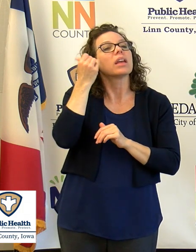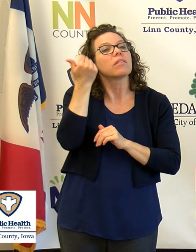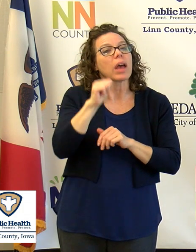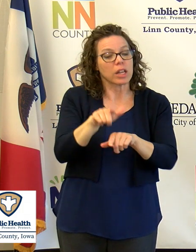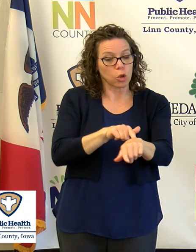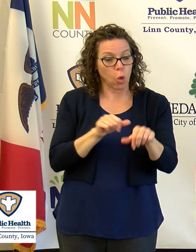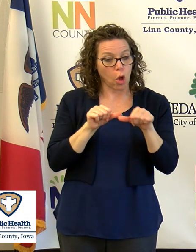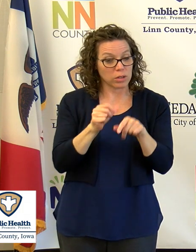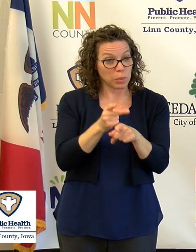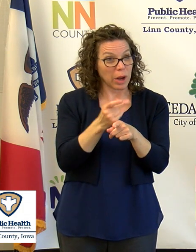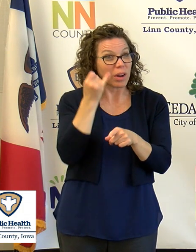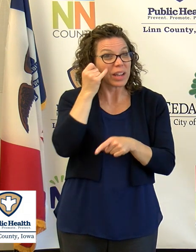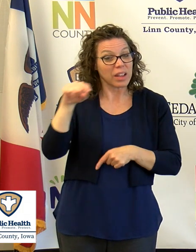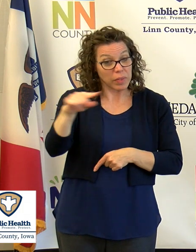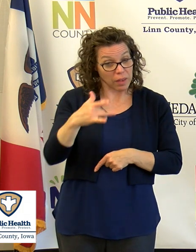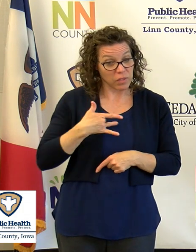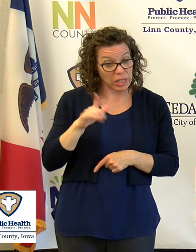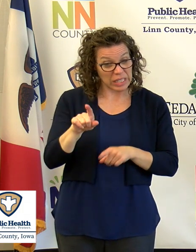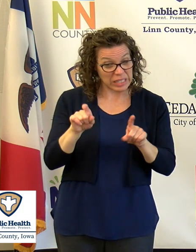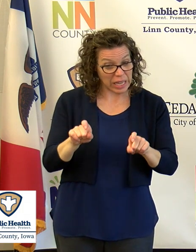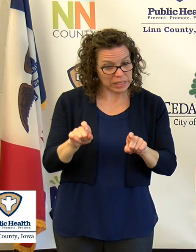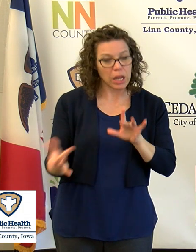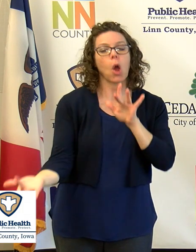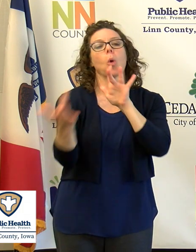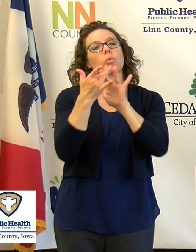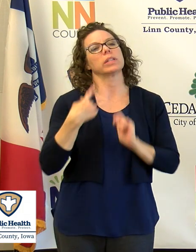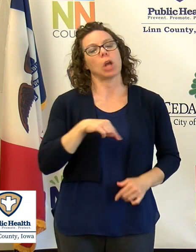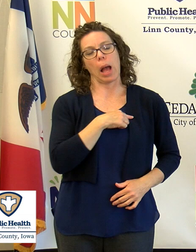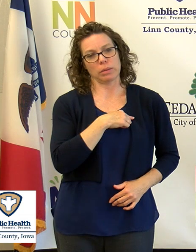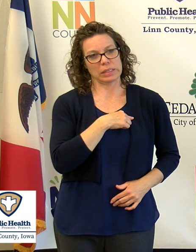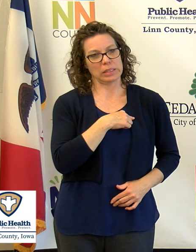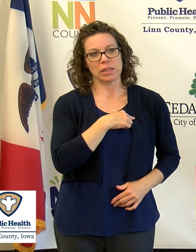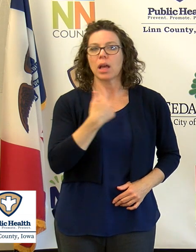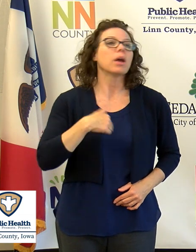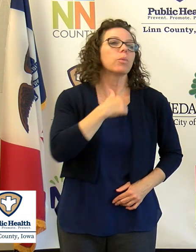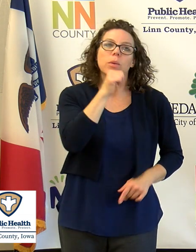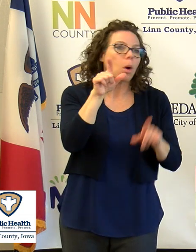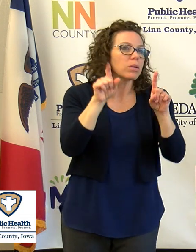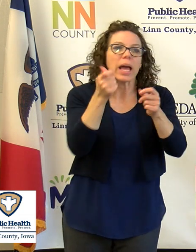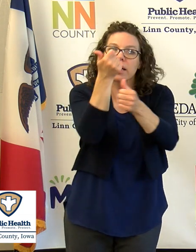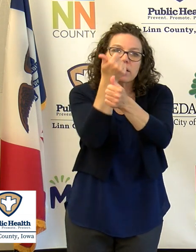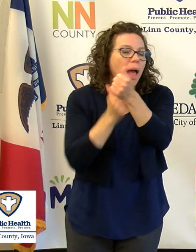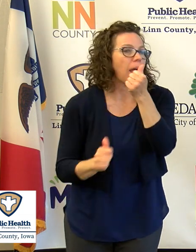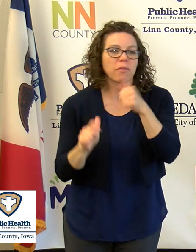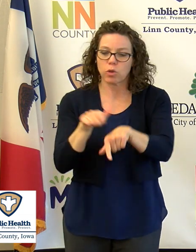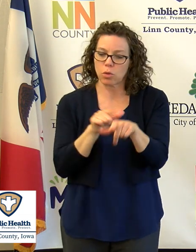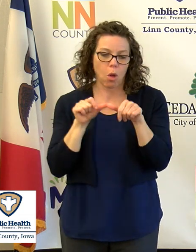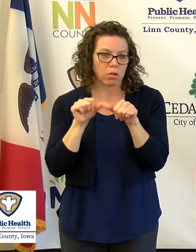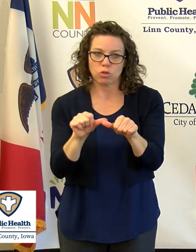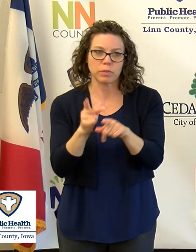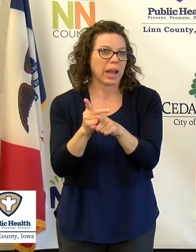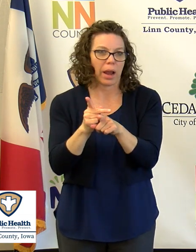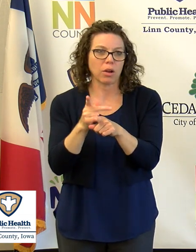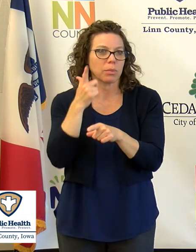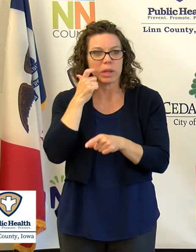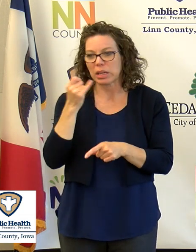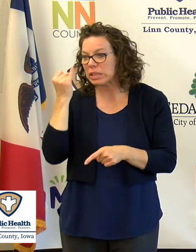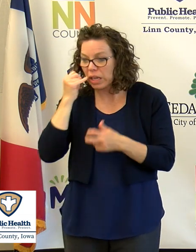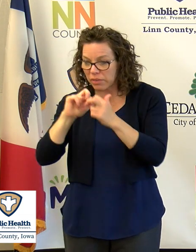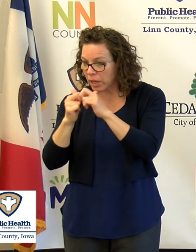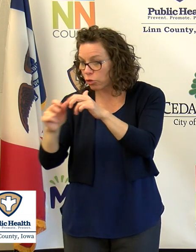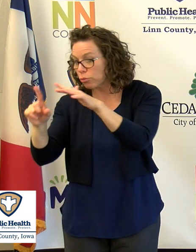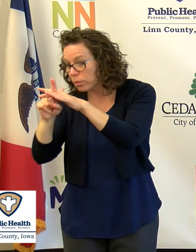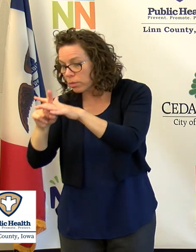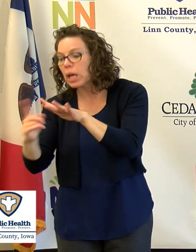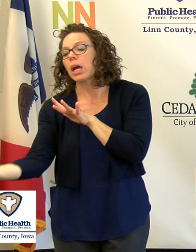would need testing, that they reach out to us. We are not looking to bring strike teams into Linn County for that, because if there is an issue, if